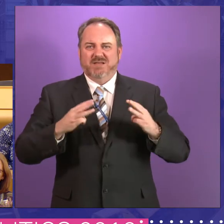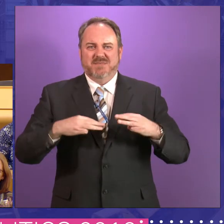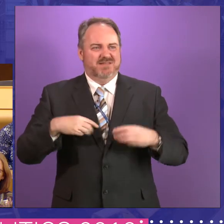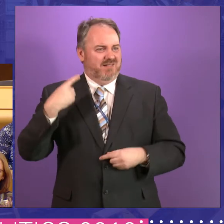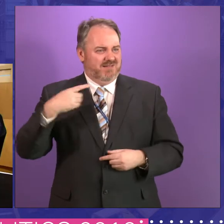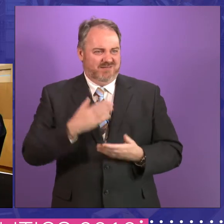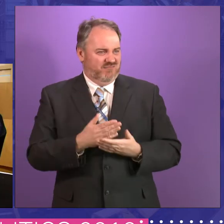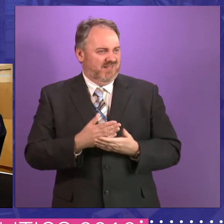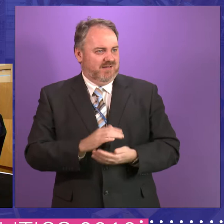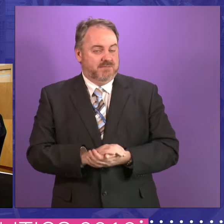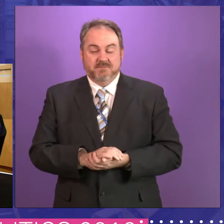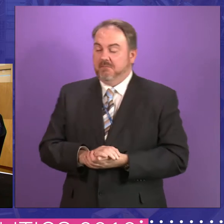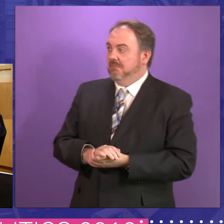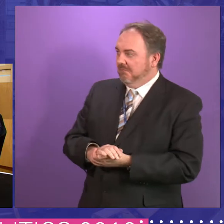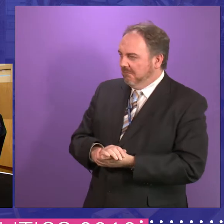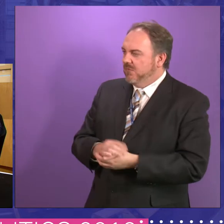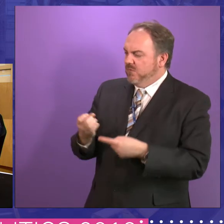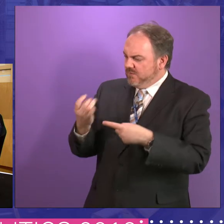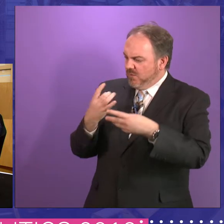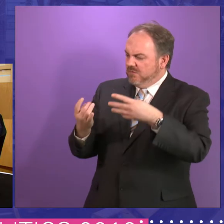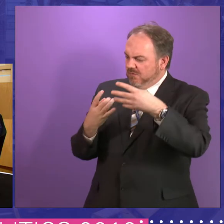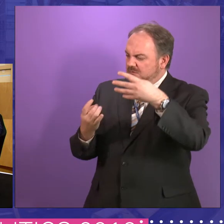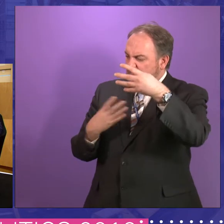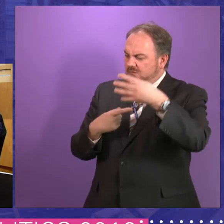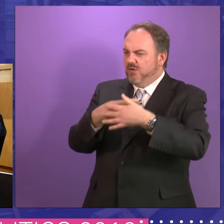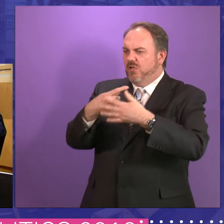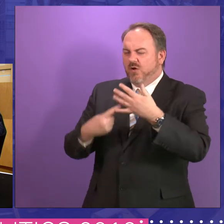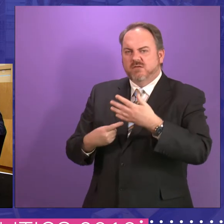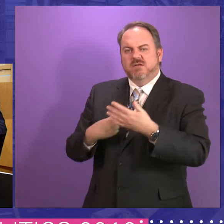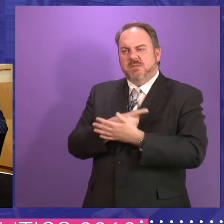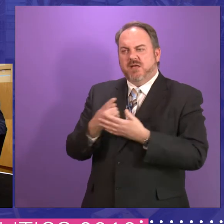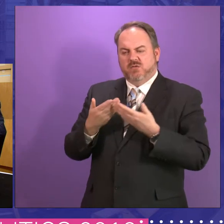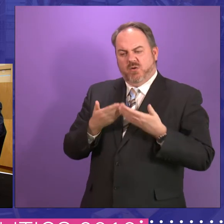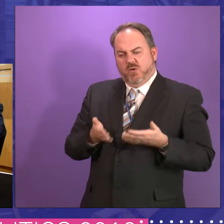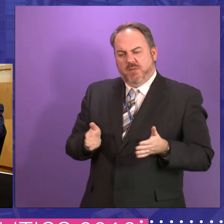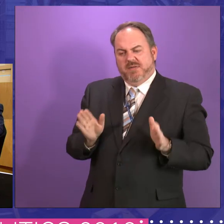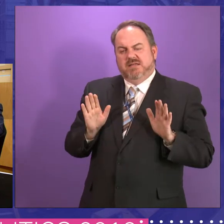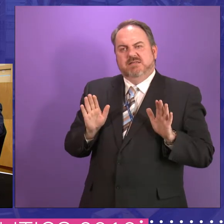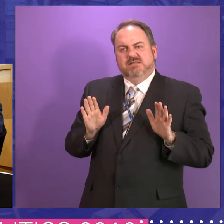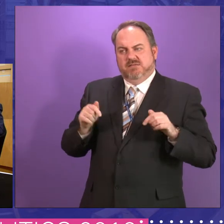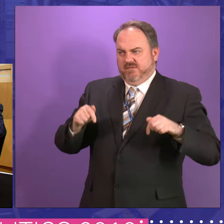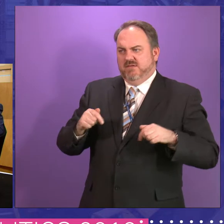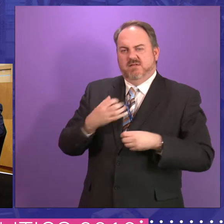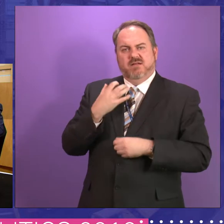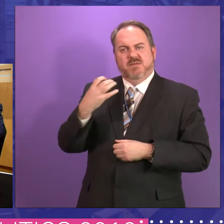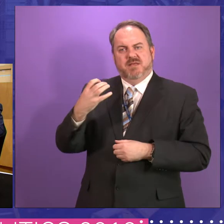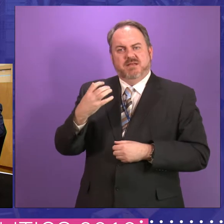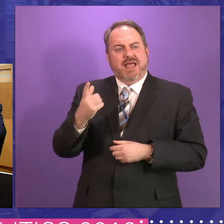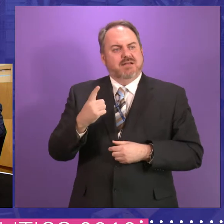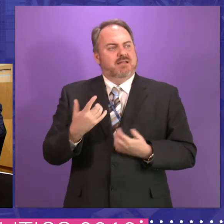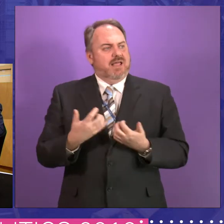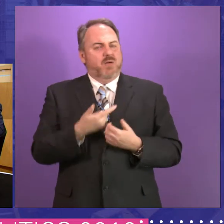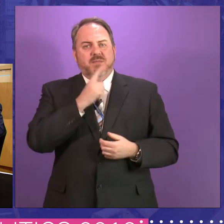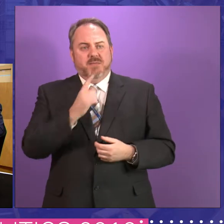Andy, well, obviously you've raised a number of points there about transparency and openness, about whether or not, for example, the lived experience